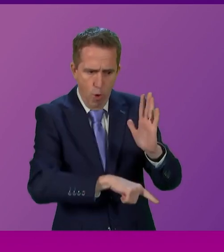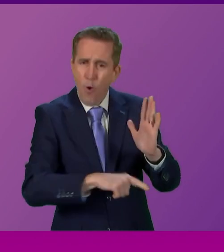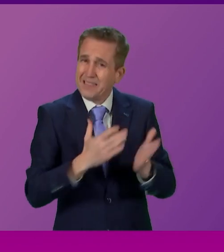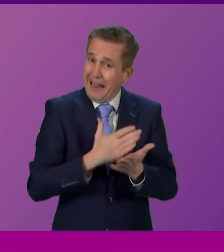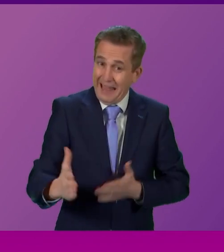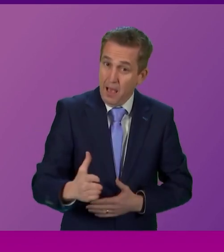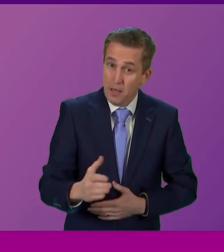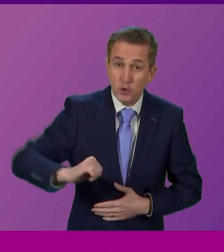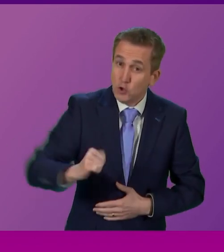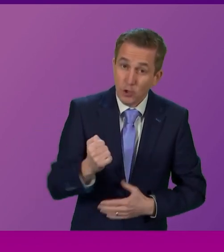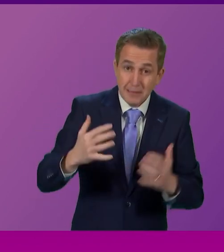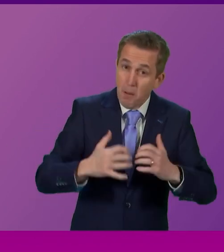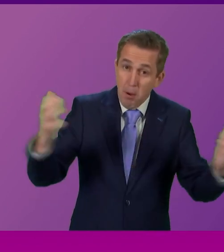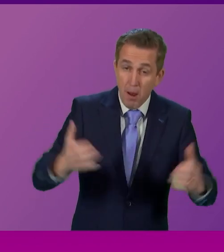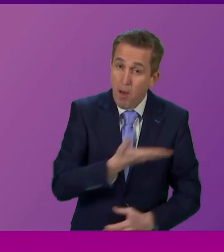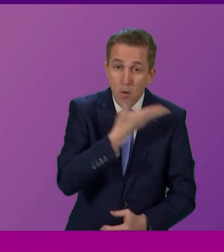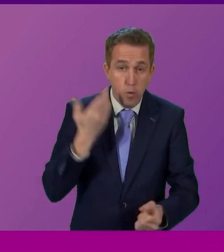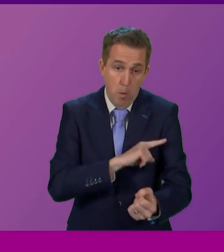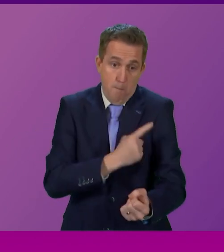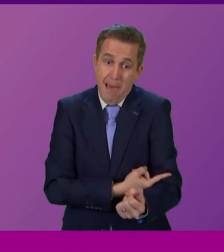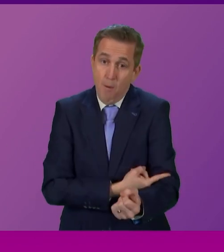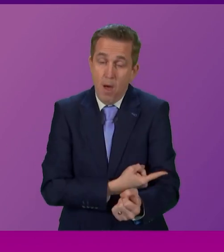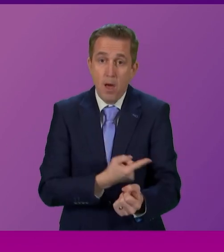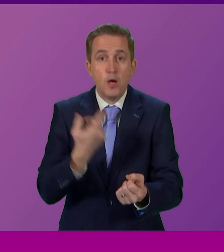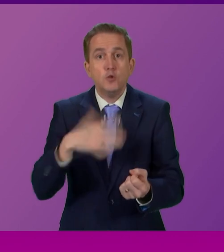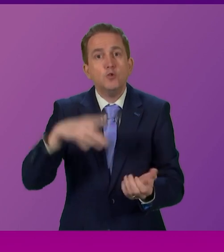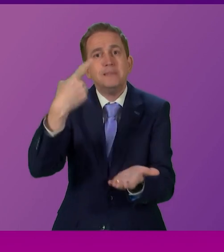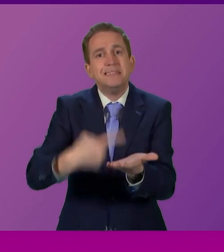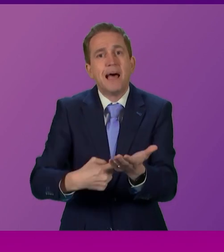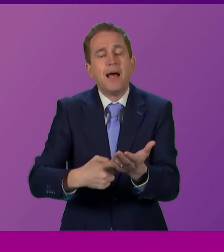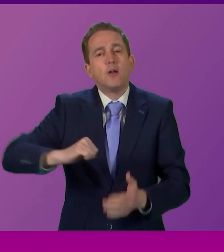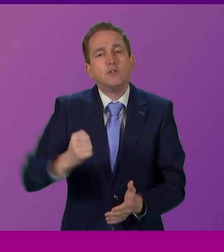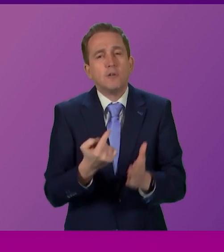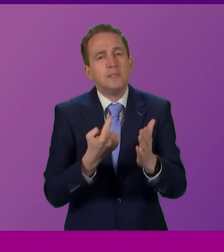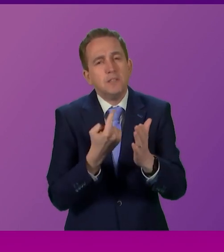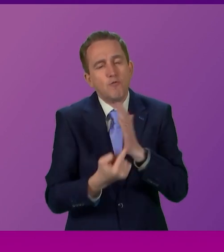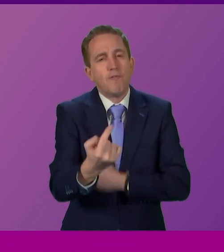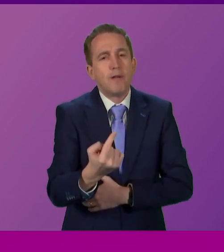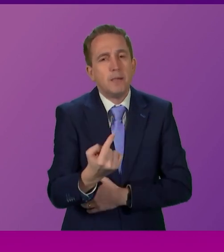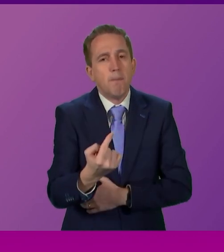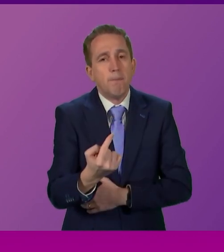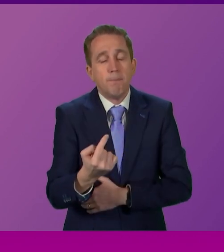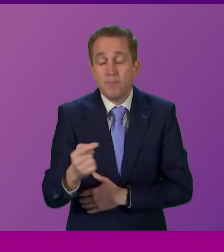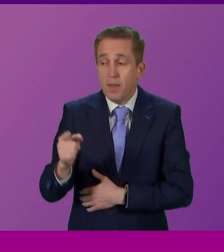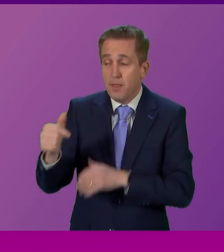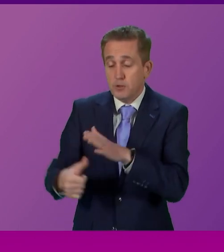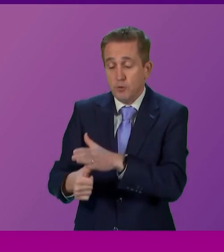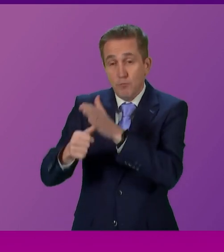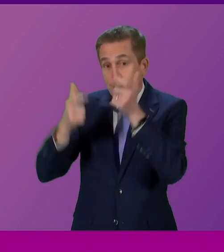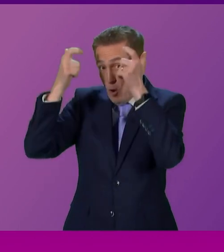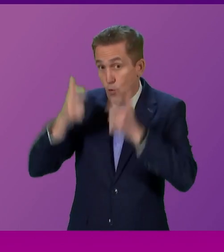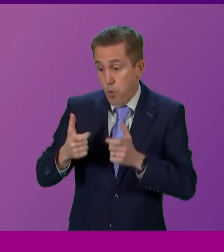does not have the power to legislate for a referendum on Scottish independence. The Supreme Court's judgment in November